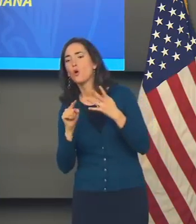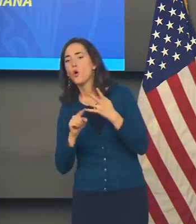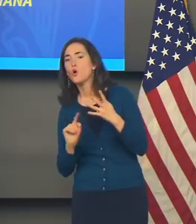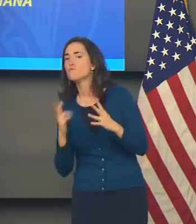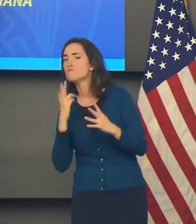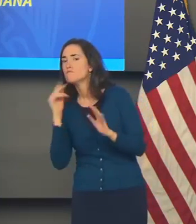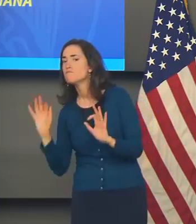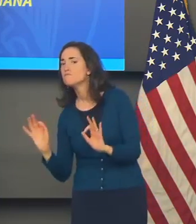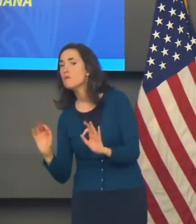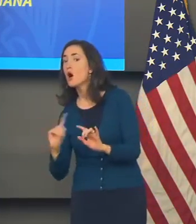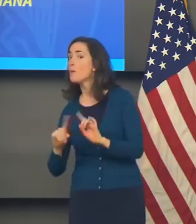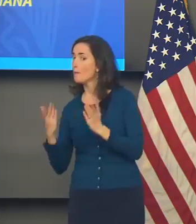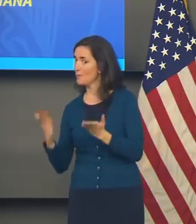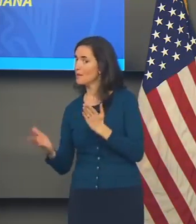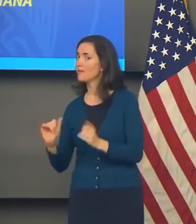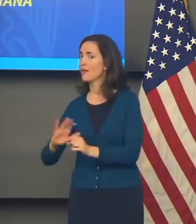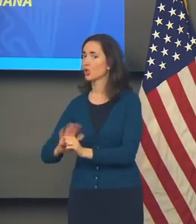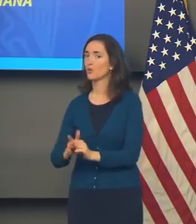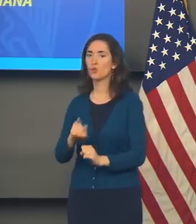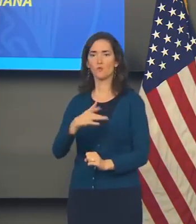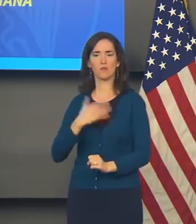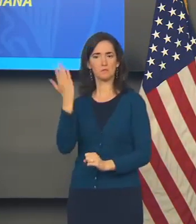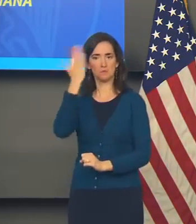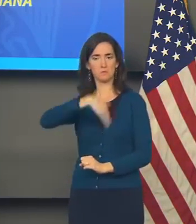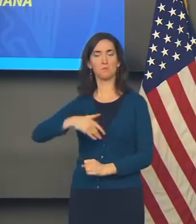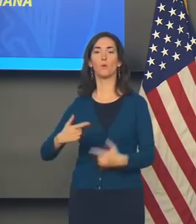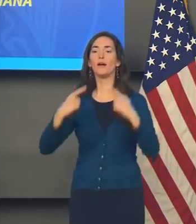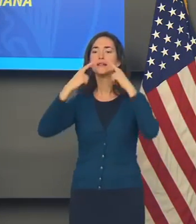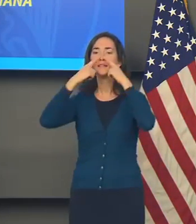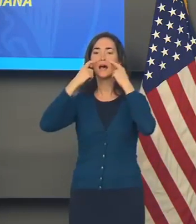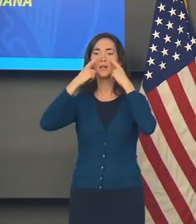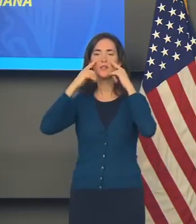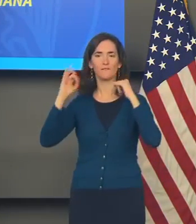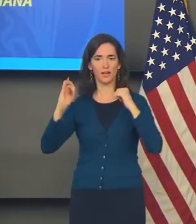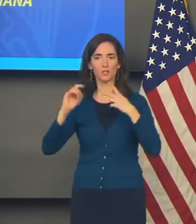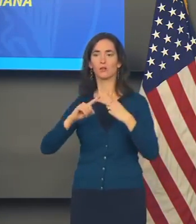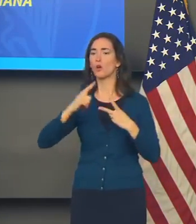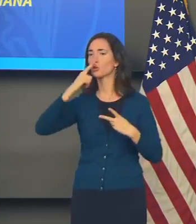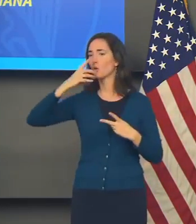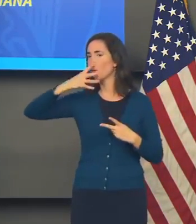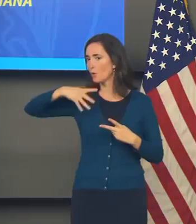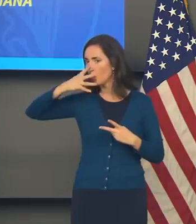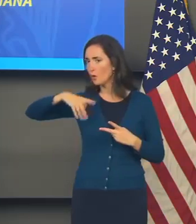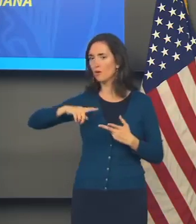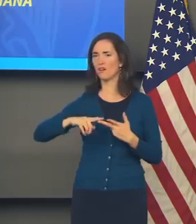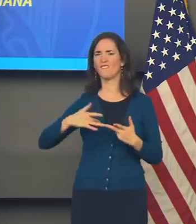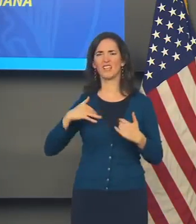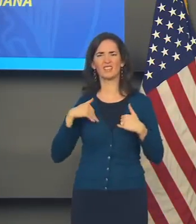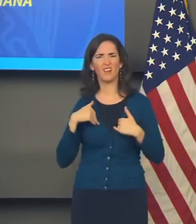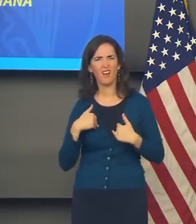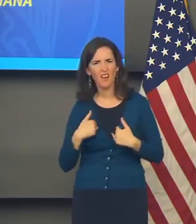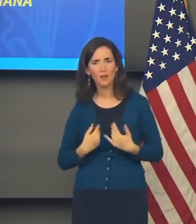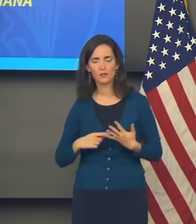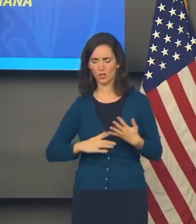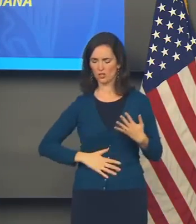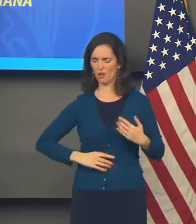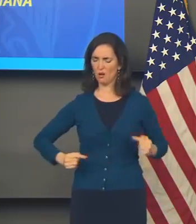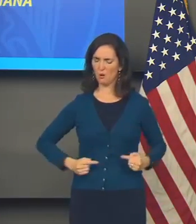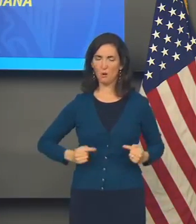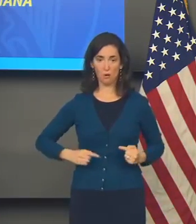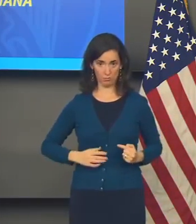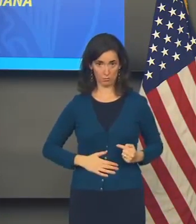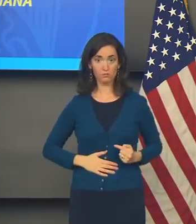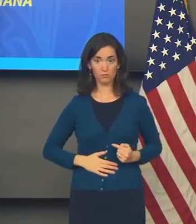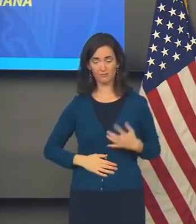COVID that you might not realize. Sinus infection, runny nose, feeling tired, stomach aches.